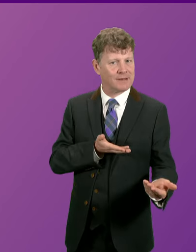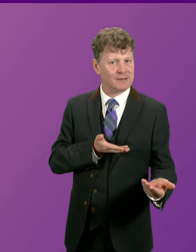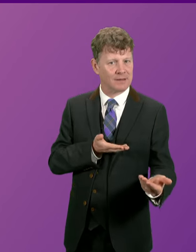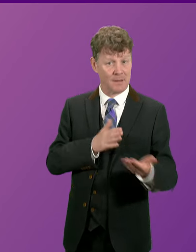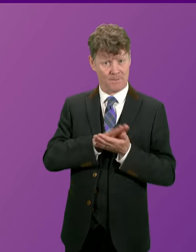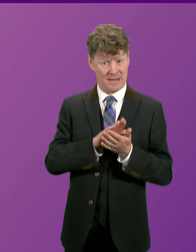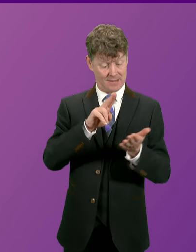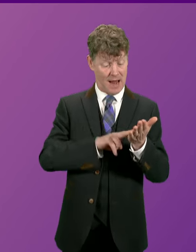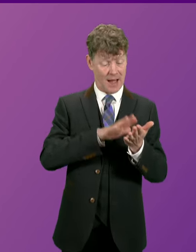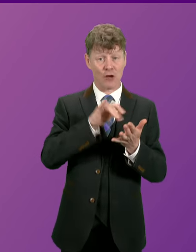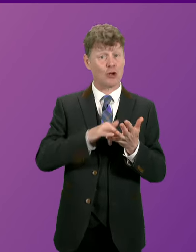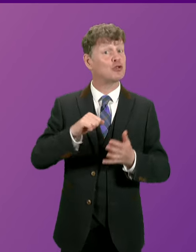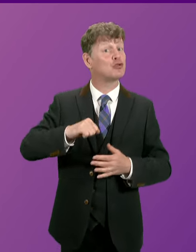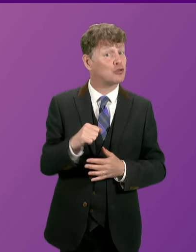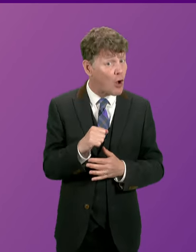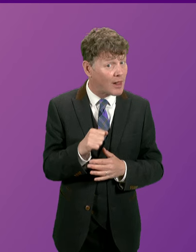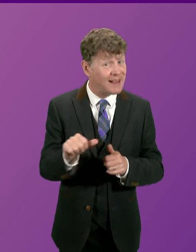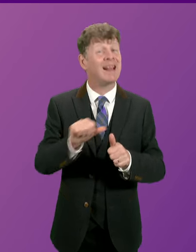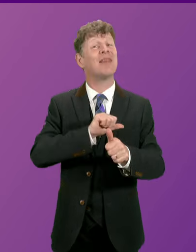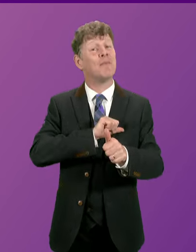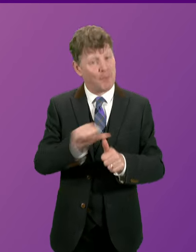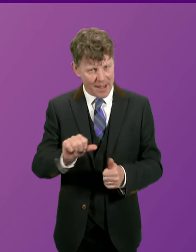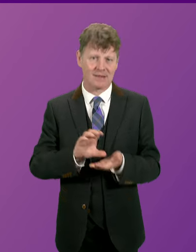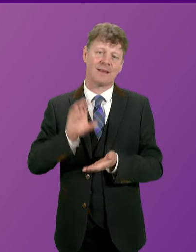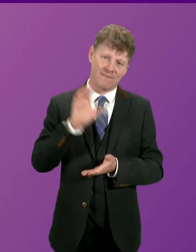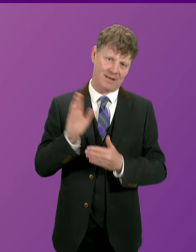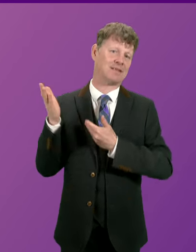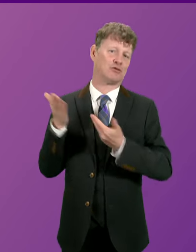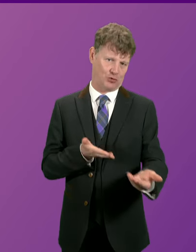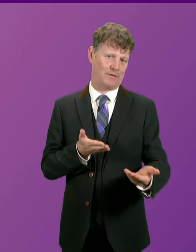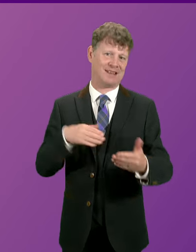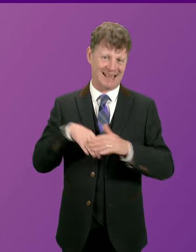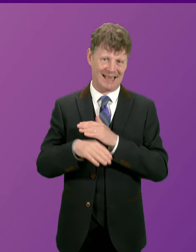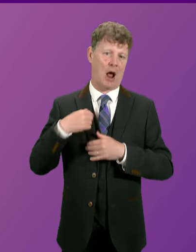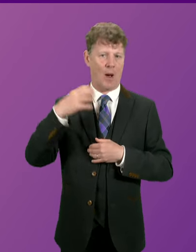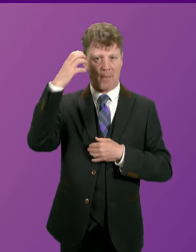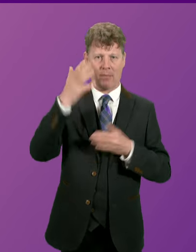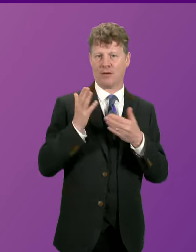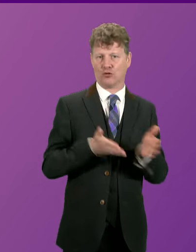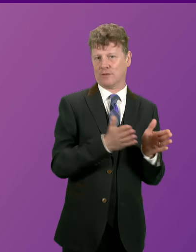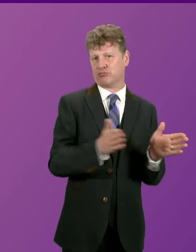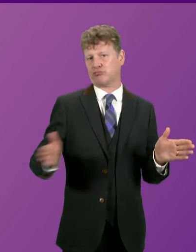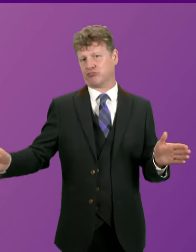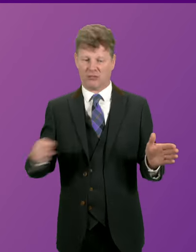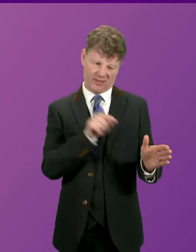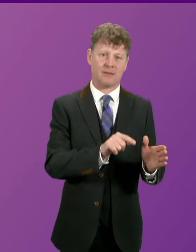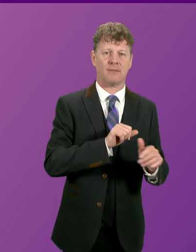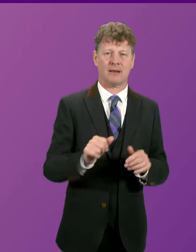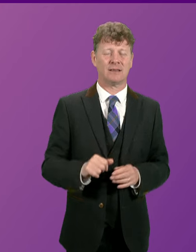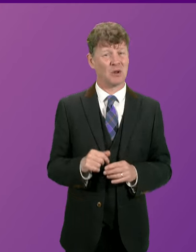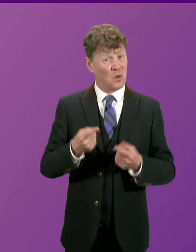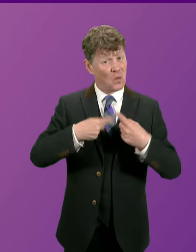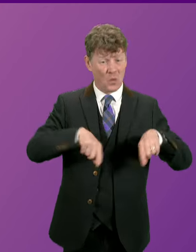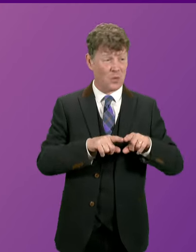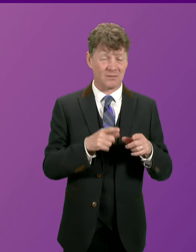National Health Service being the best funded service in our public services. Now, we've also had to take some pretty tough